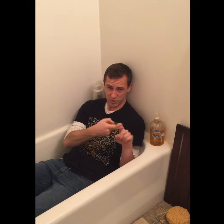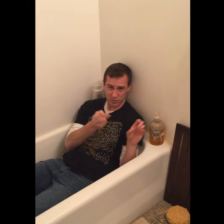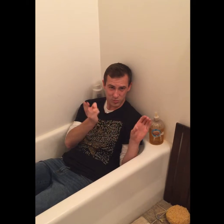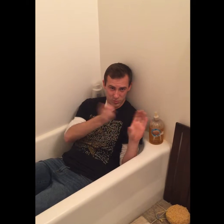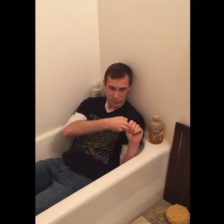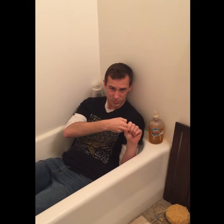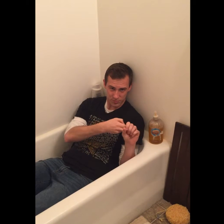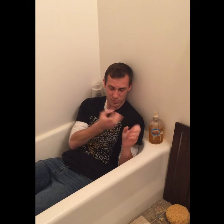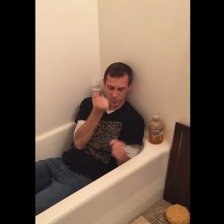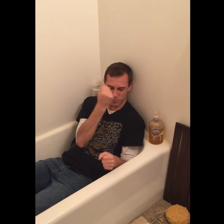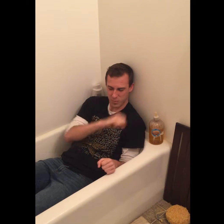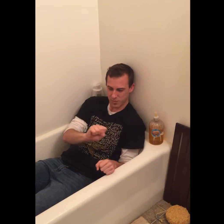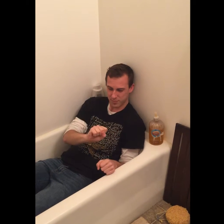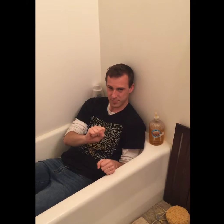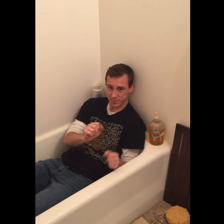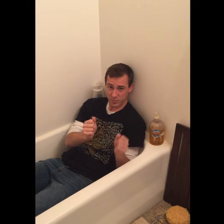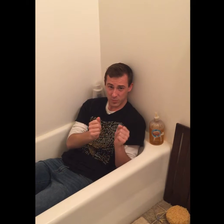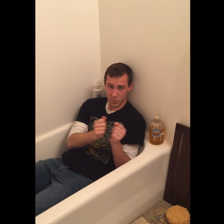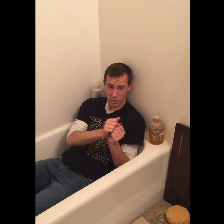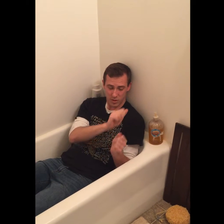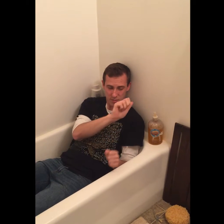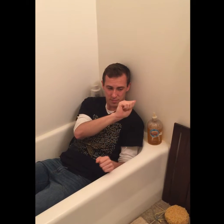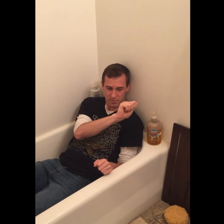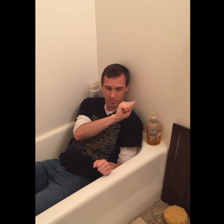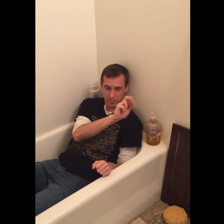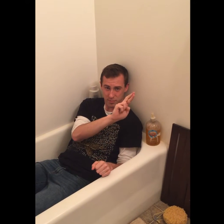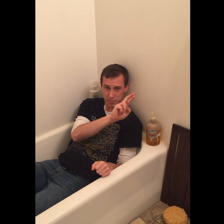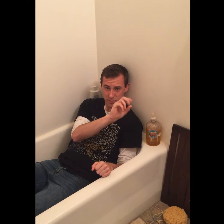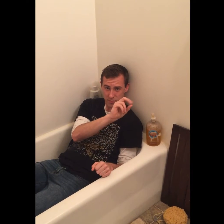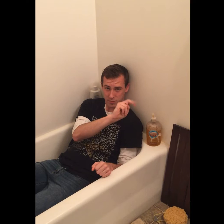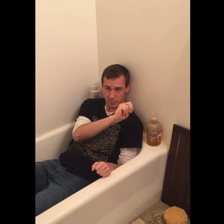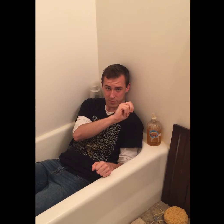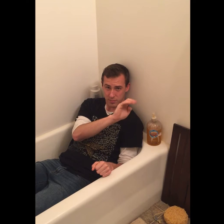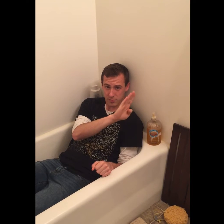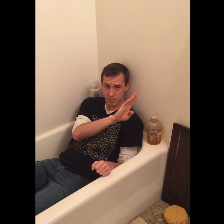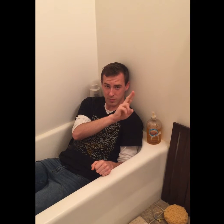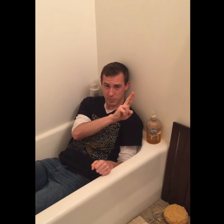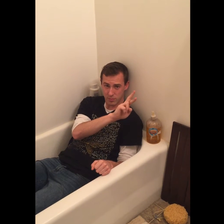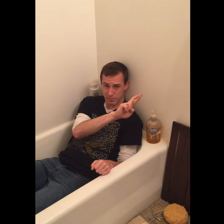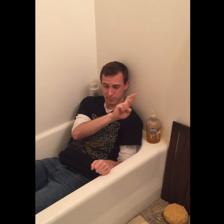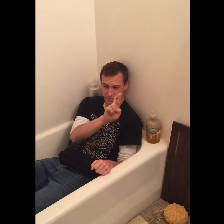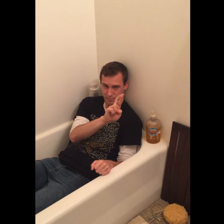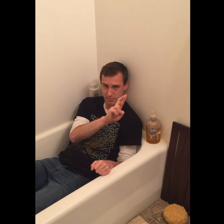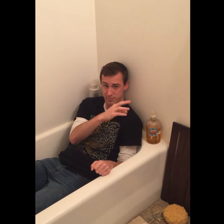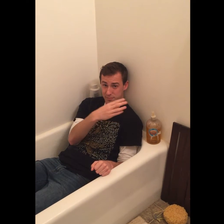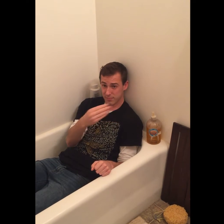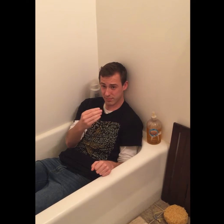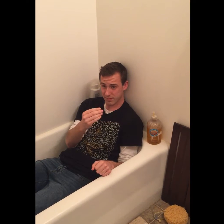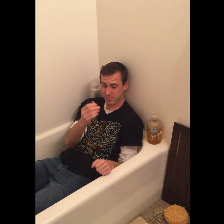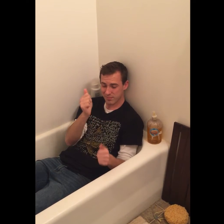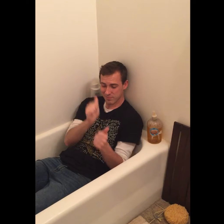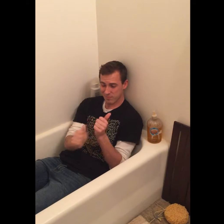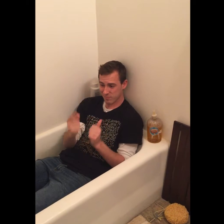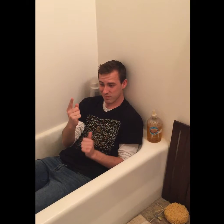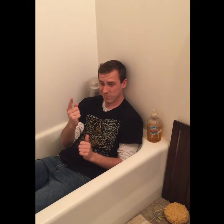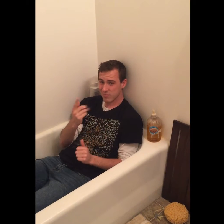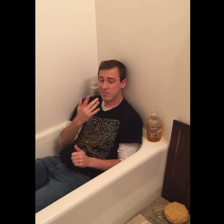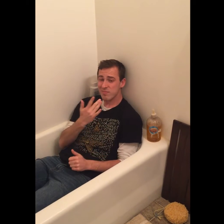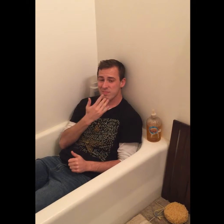a lot smarter By being a self-starter By fourteenth They placed him in charge of a trading charter And